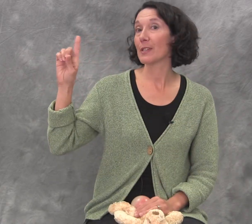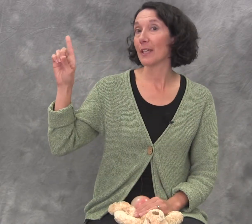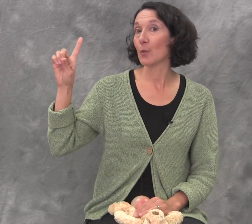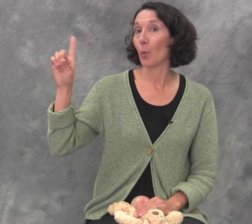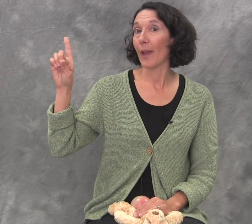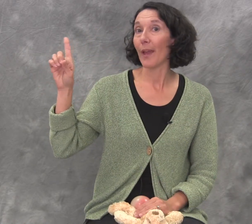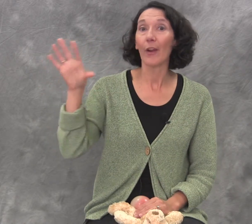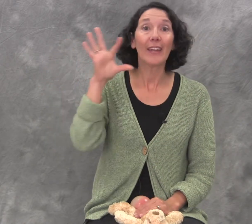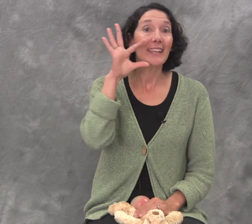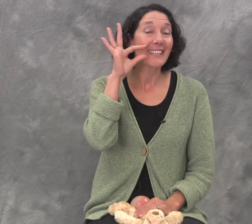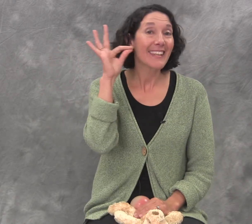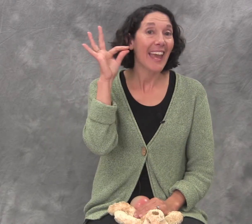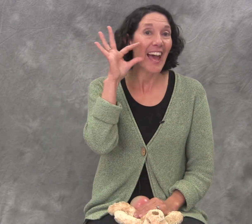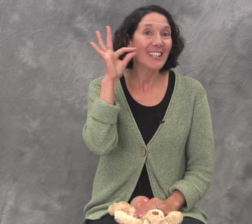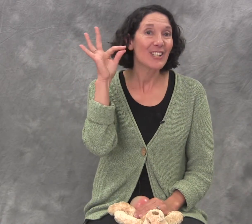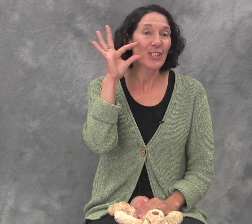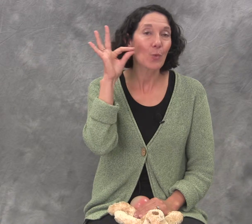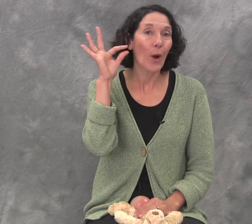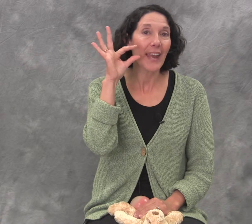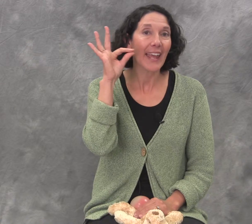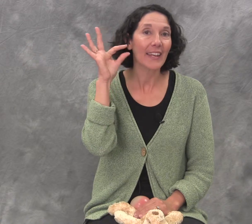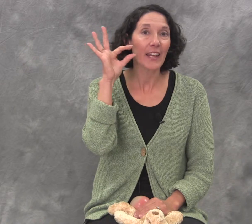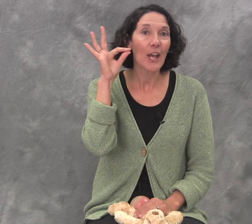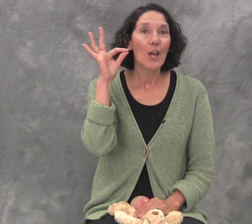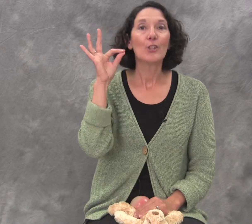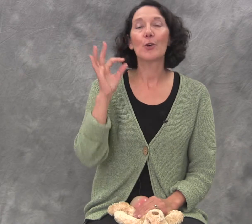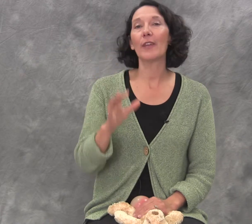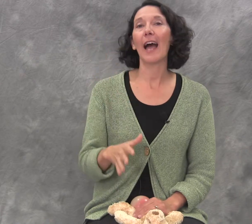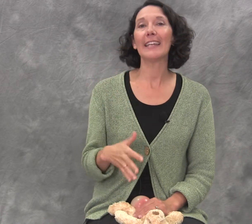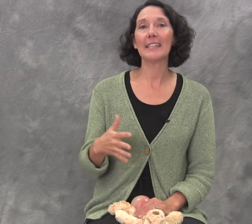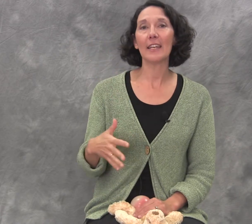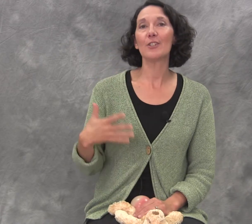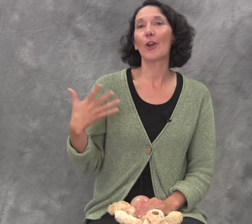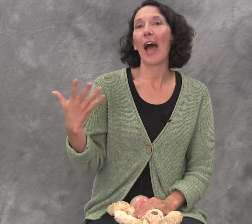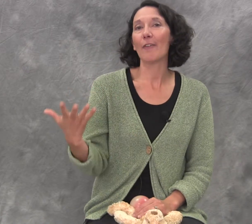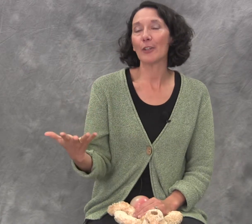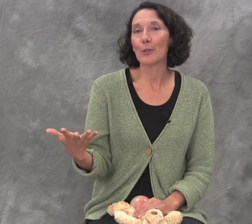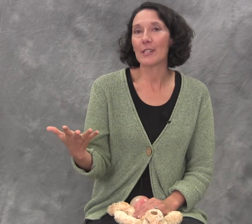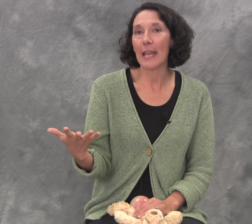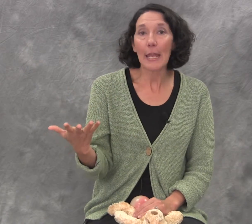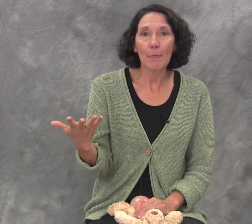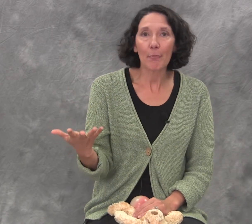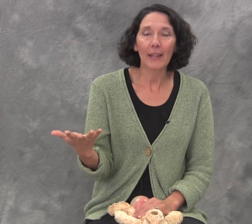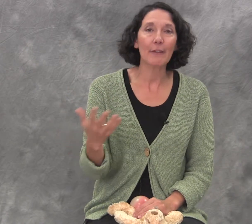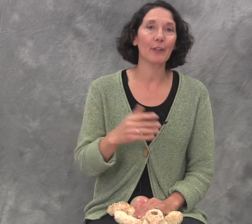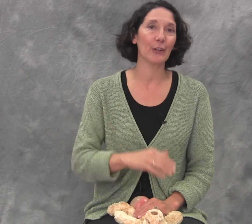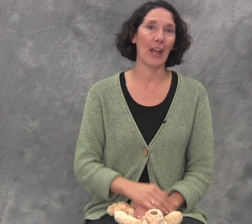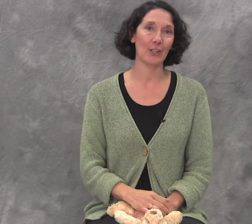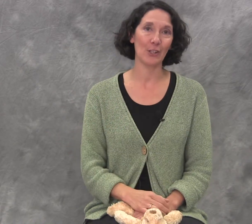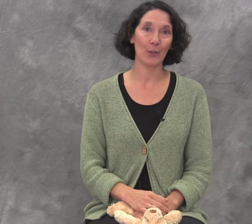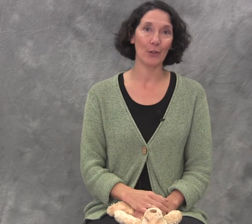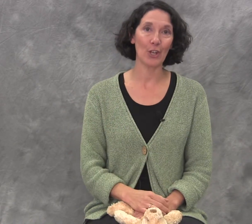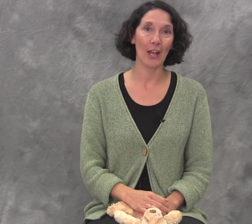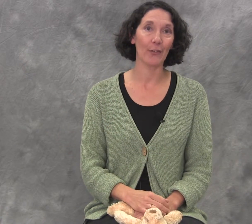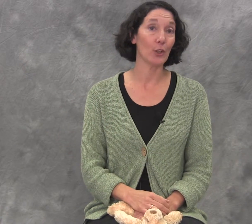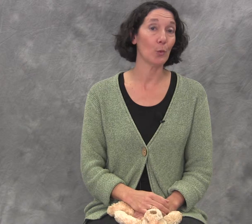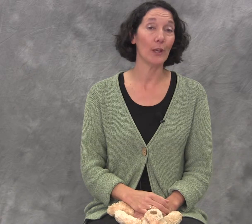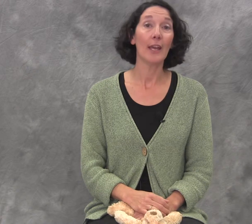you'll see it, where is the cat? Just one-handed. So the idea is you're having those same playful interactions with your child that you would